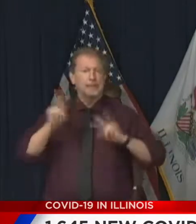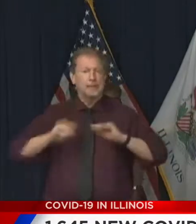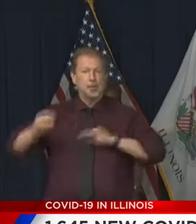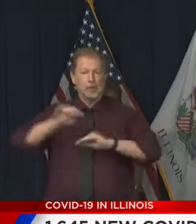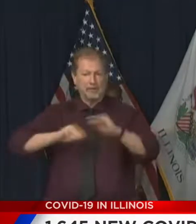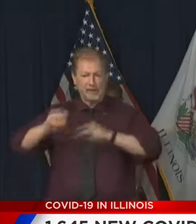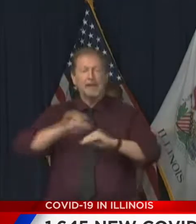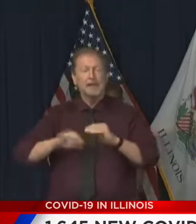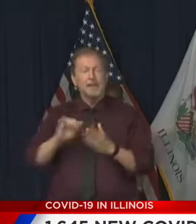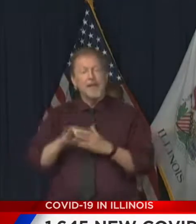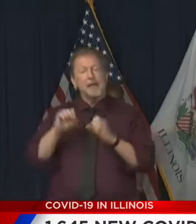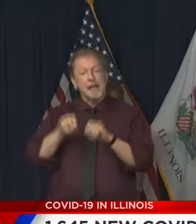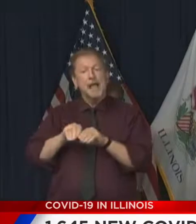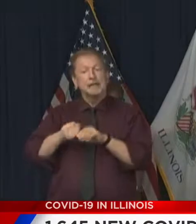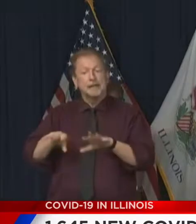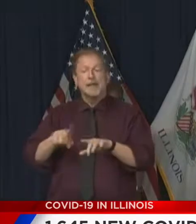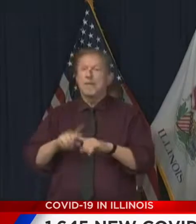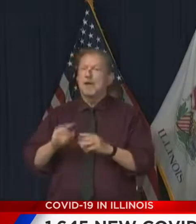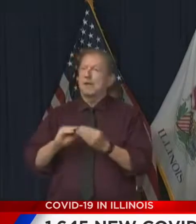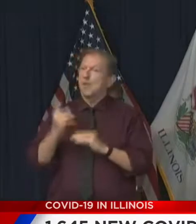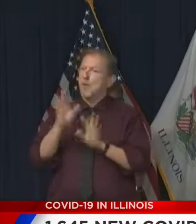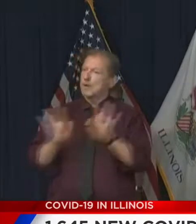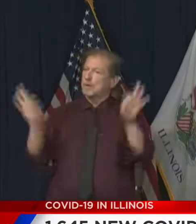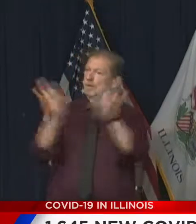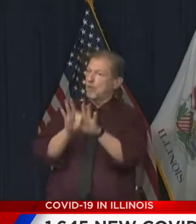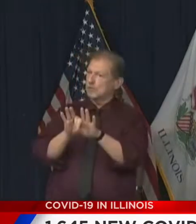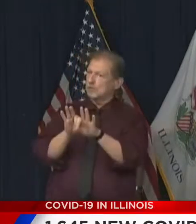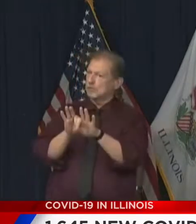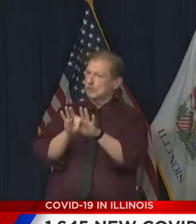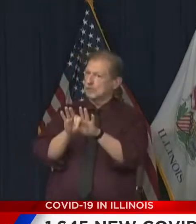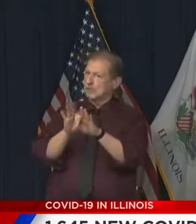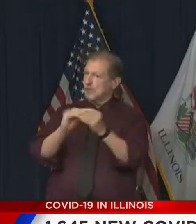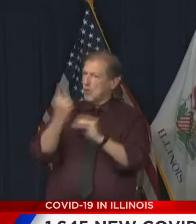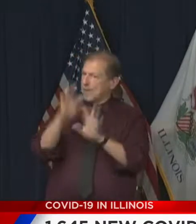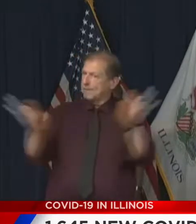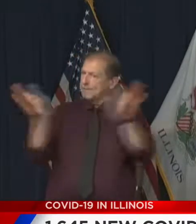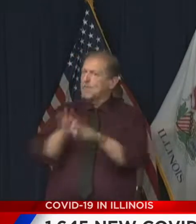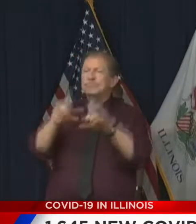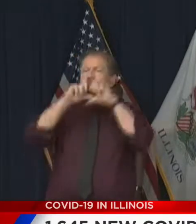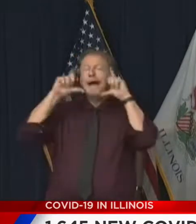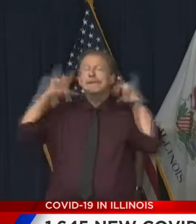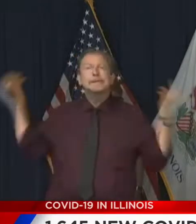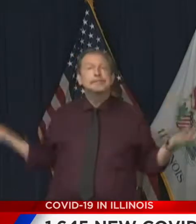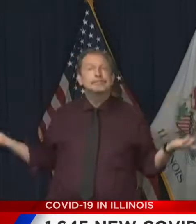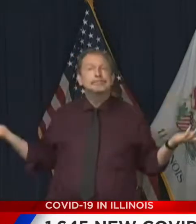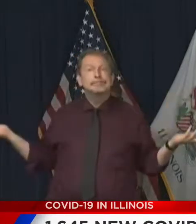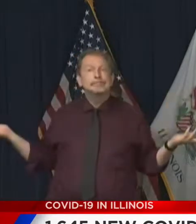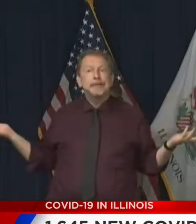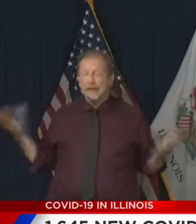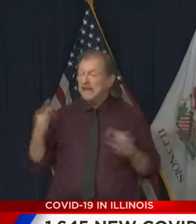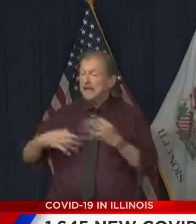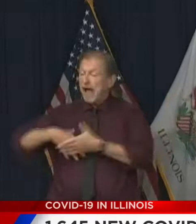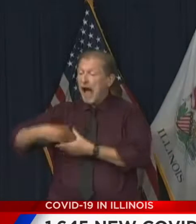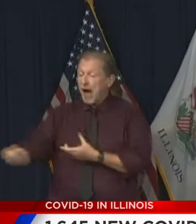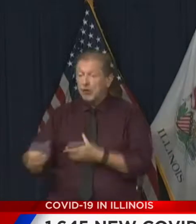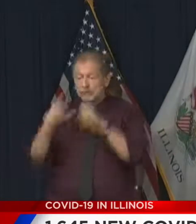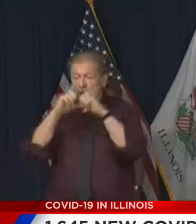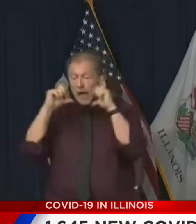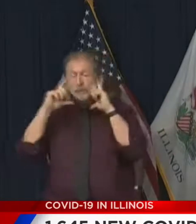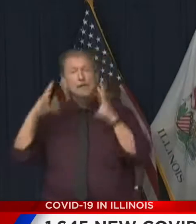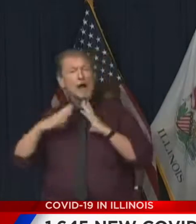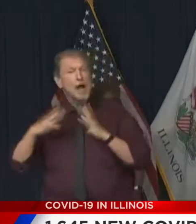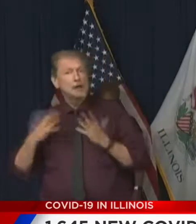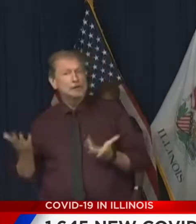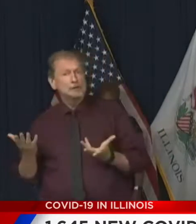has an even bigger impact on transmission rates to bring them down? Wearing a mask, making sure that you're maintaining social distance. That